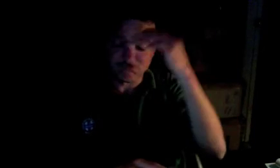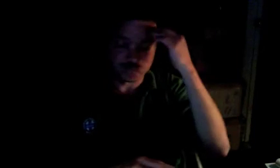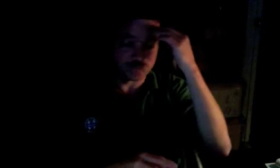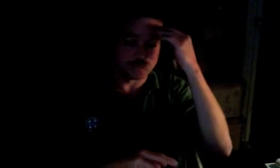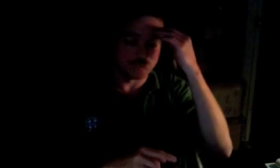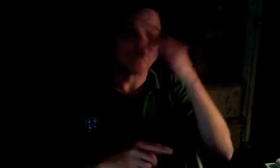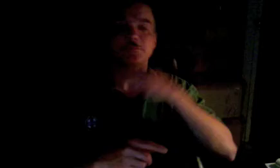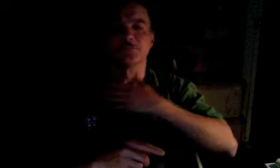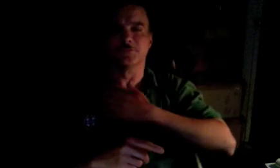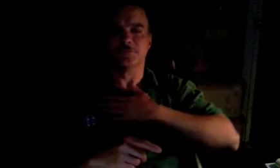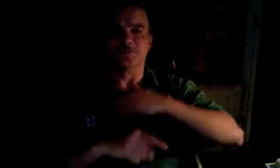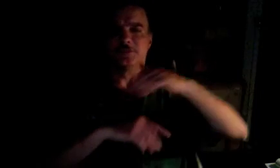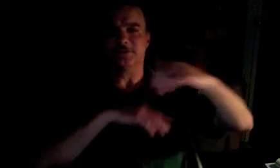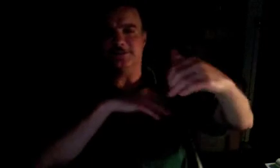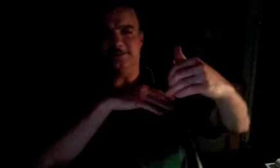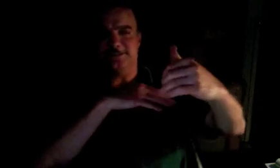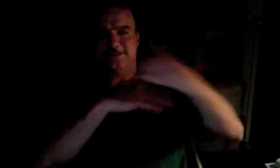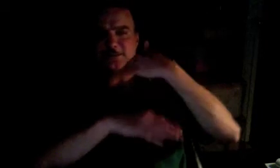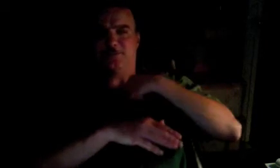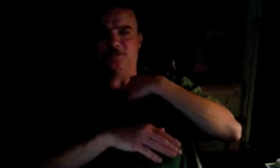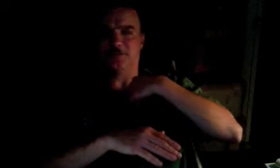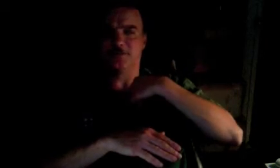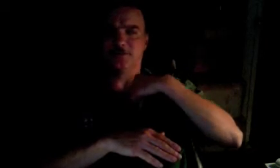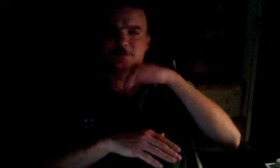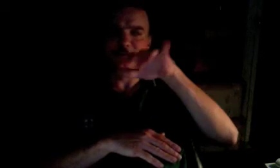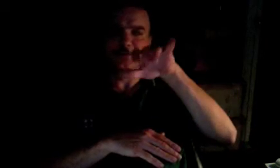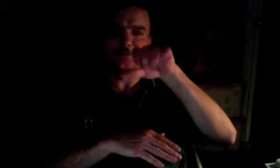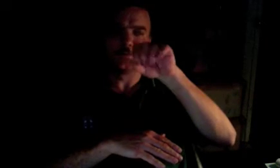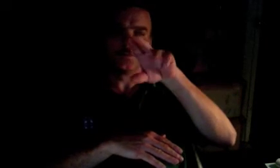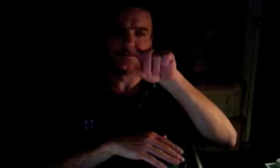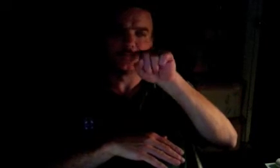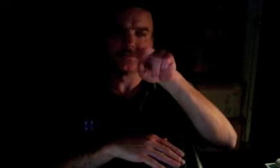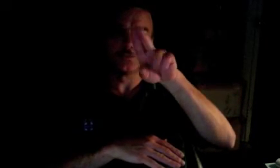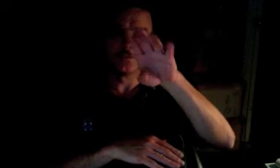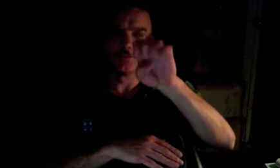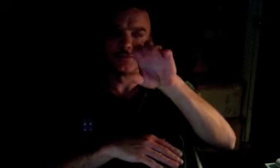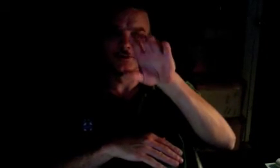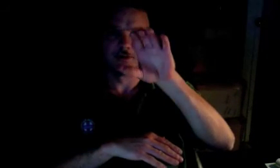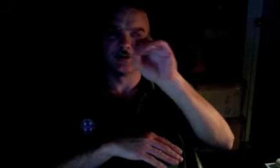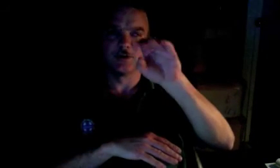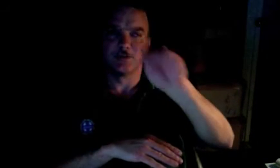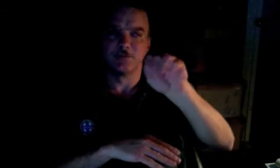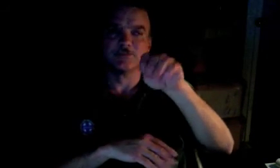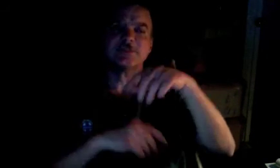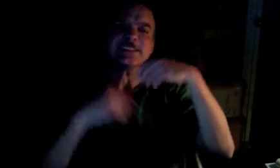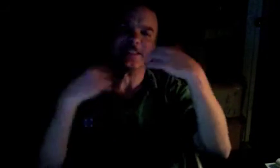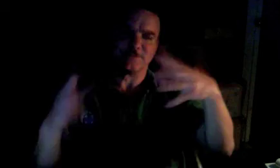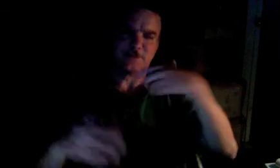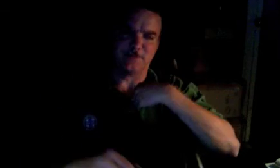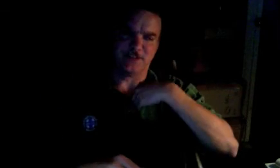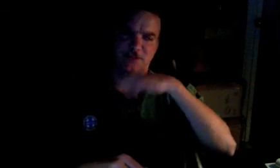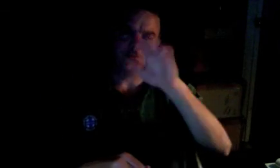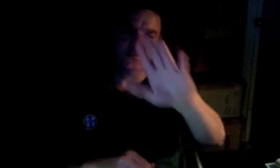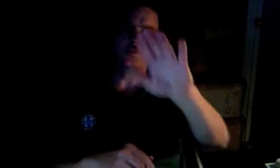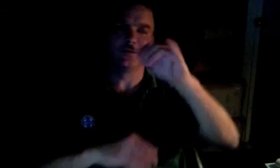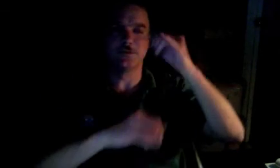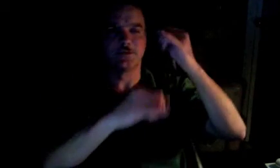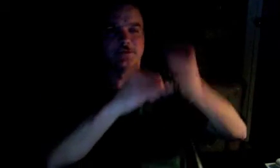For the best time you would switch to AT&T, our bars in workplaces. For unlimited time, guards, there's about to sign for $39